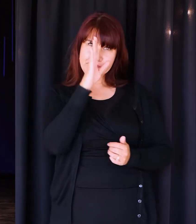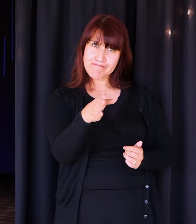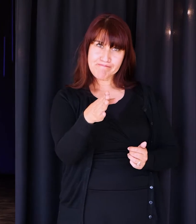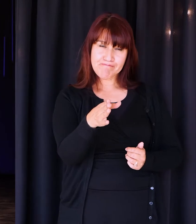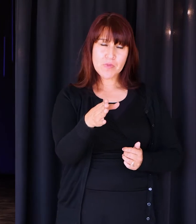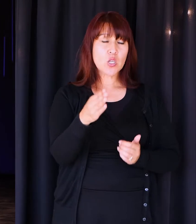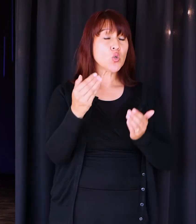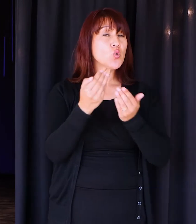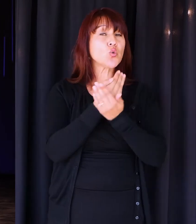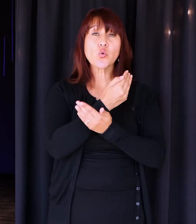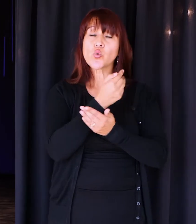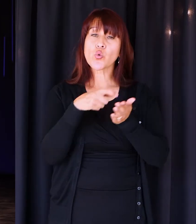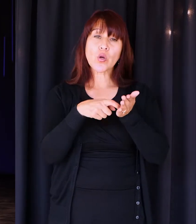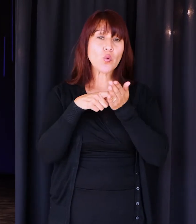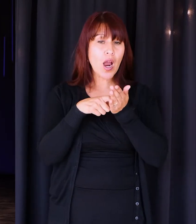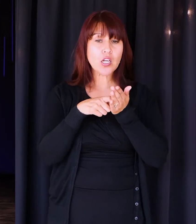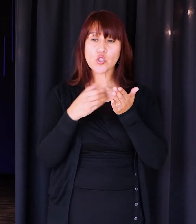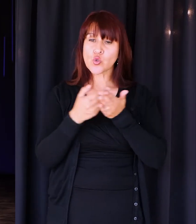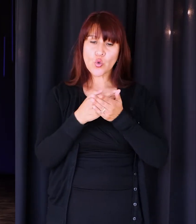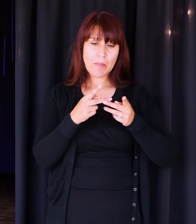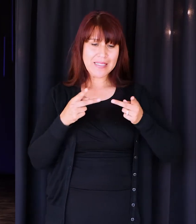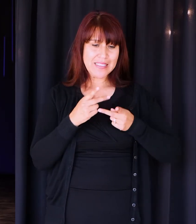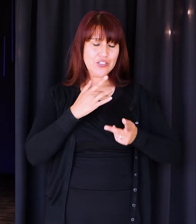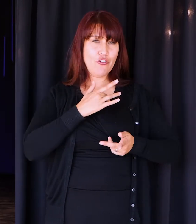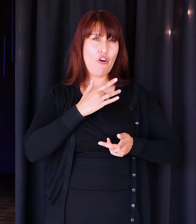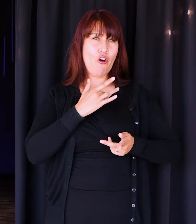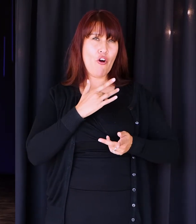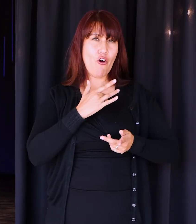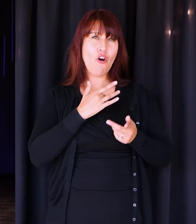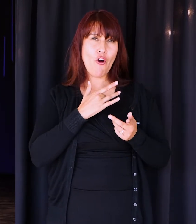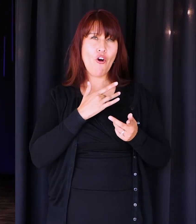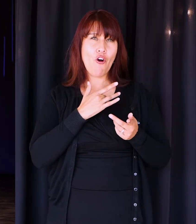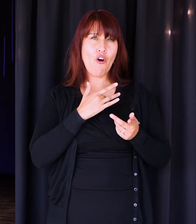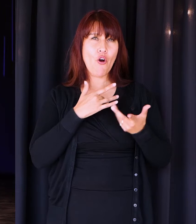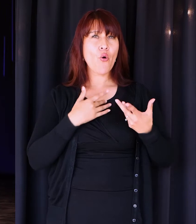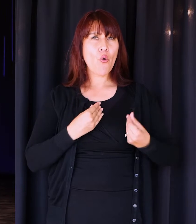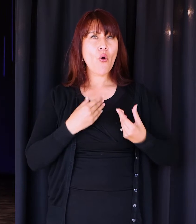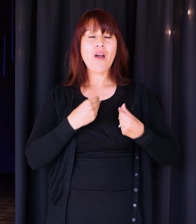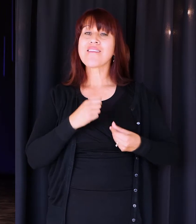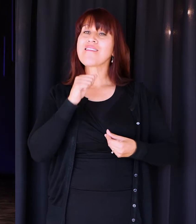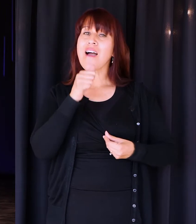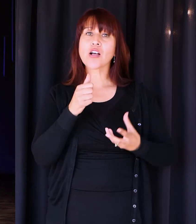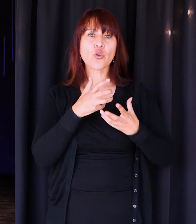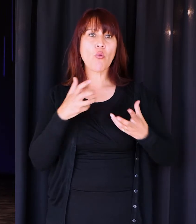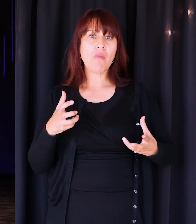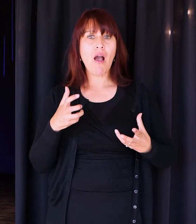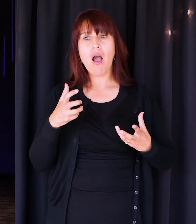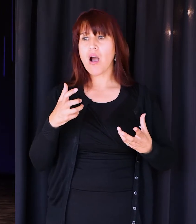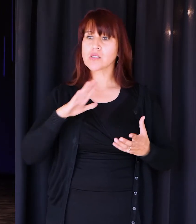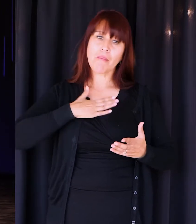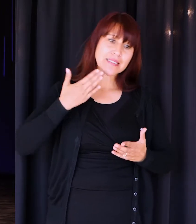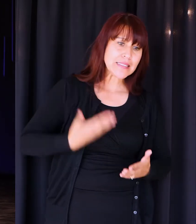is going to require a new position of your heart. It's going to require you to not be so upset